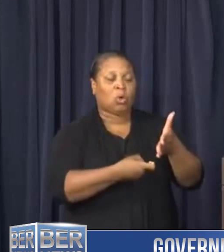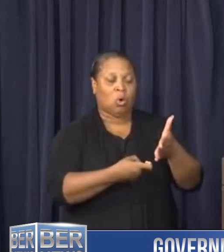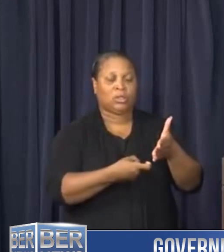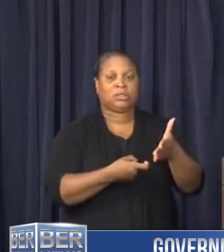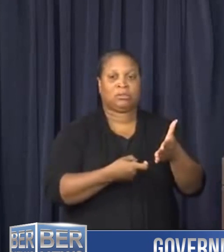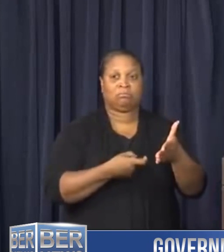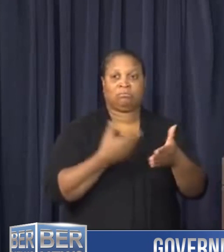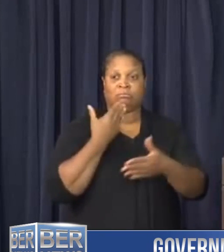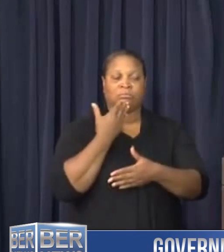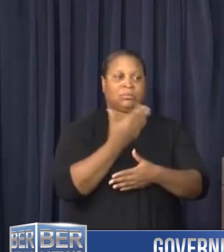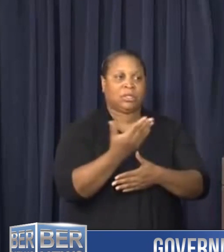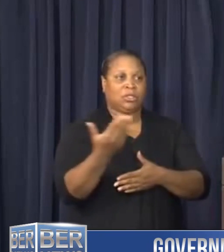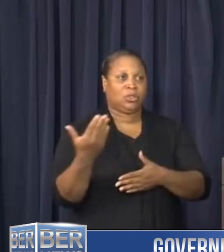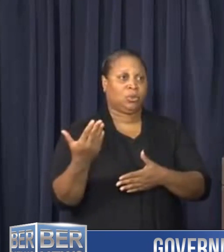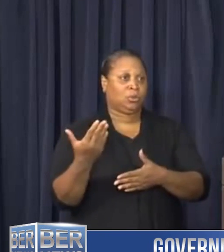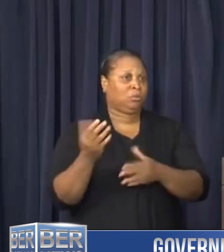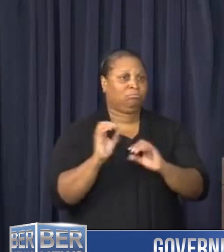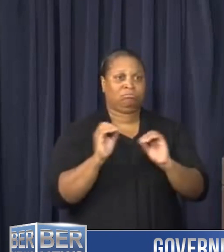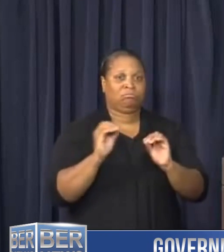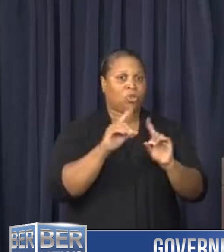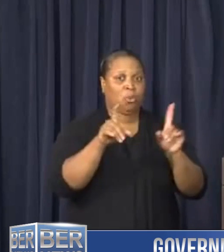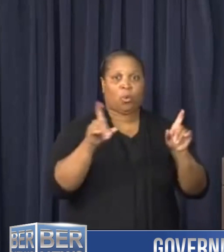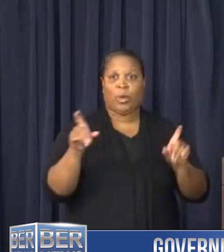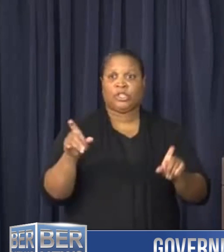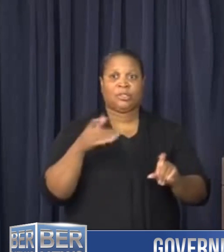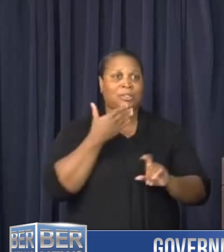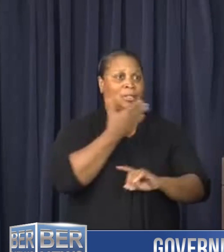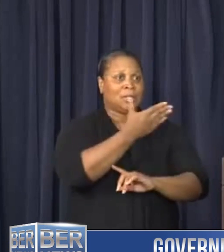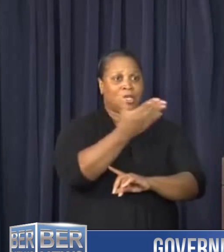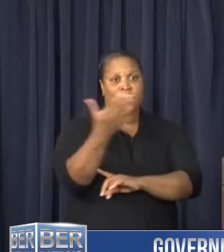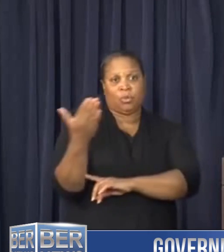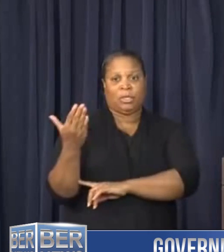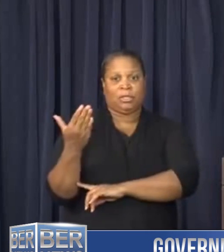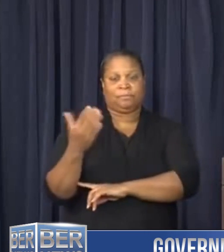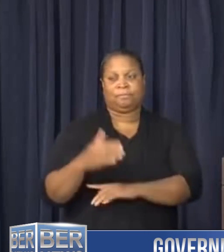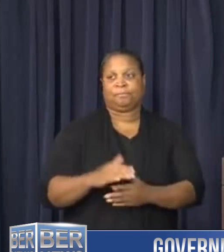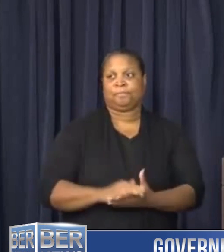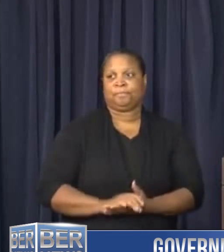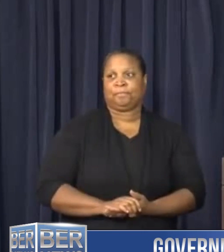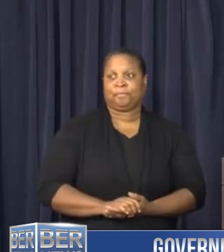Thank you. If there are no more questions, thank you very much, James and gentlemen.